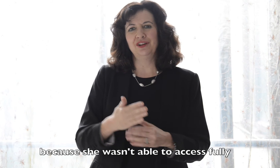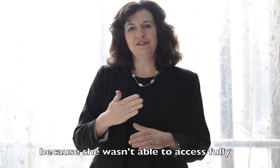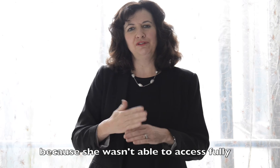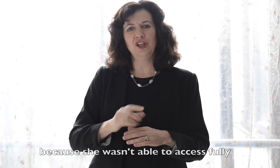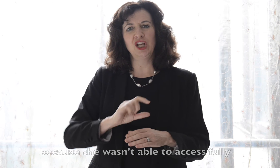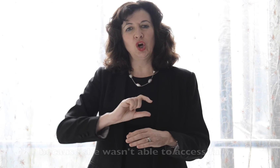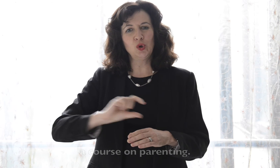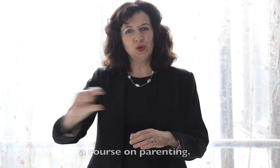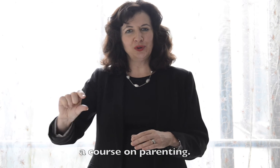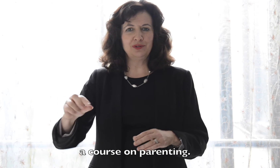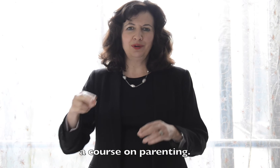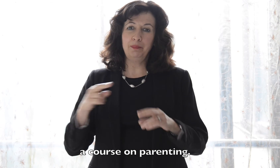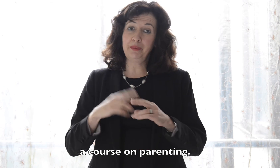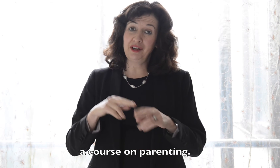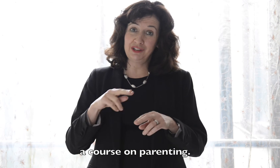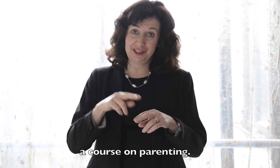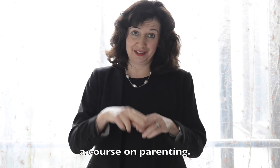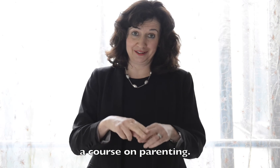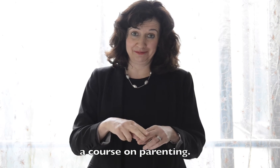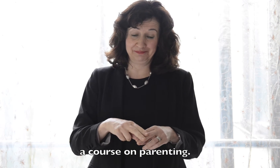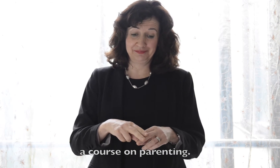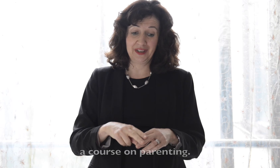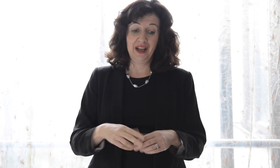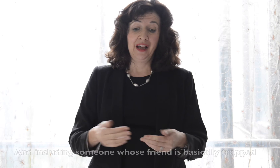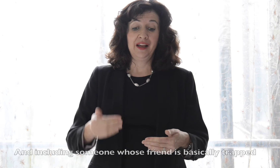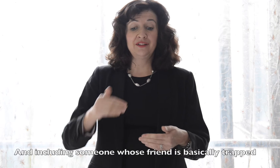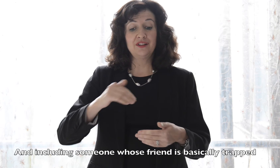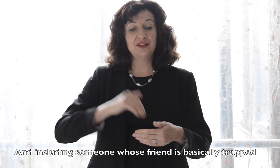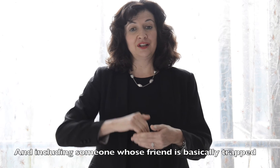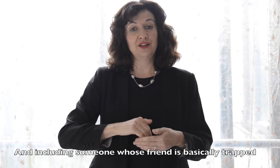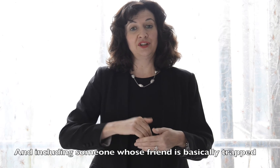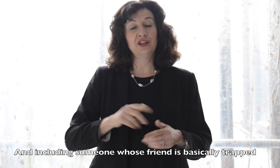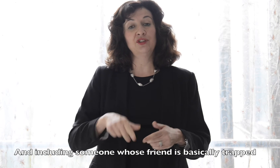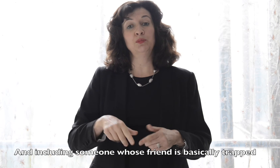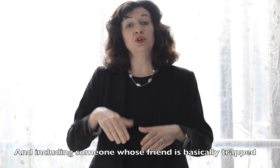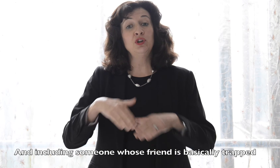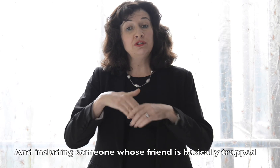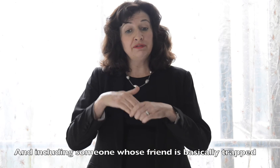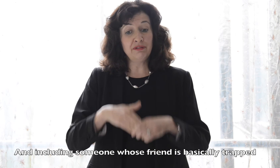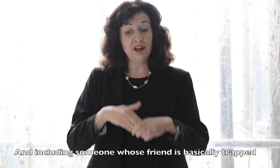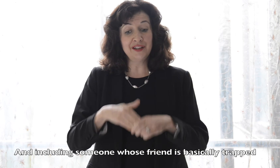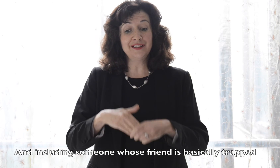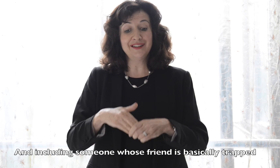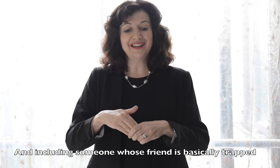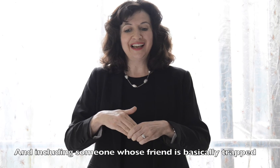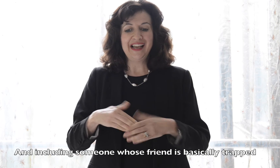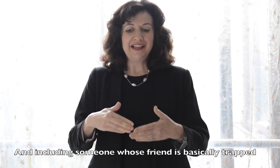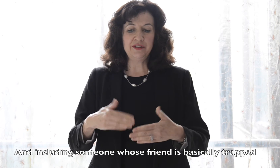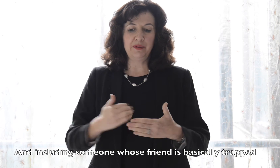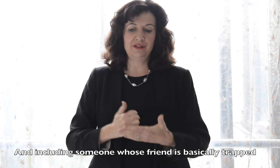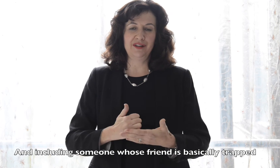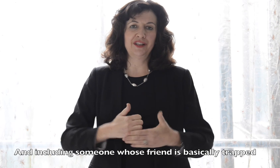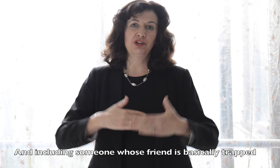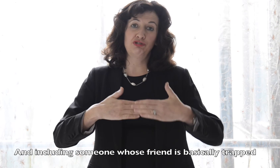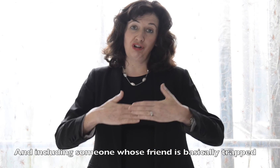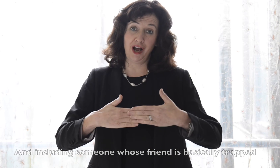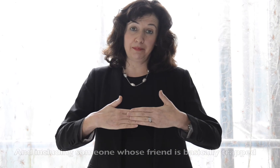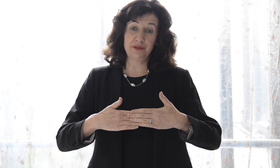fully a course on parenting. And include someone whose friend is basically trapped